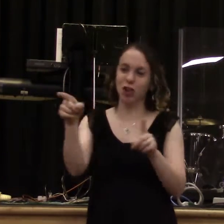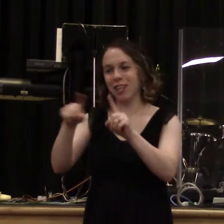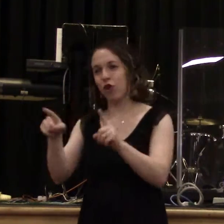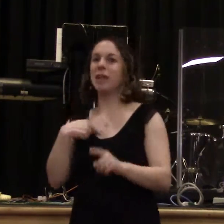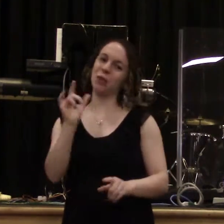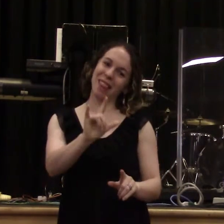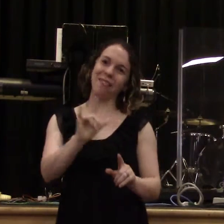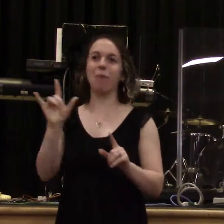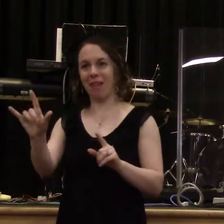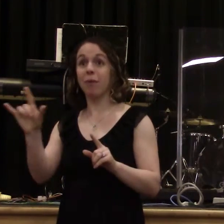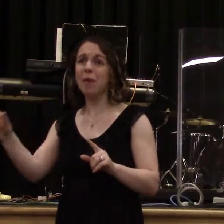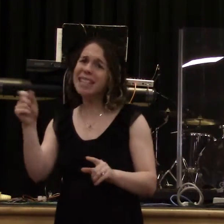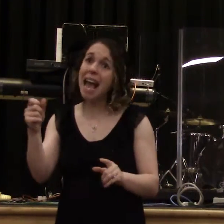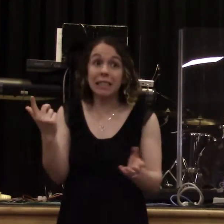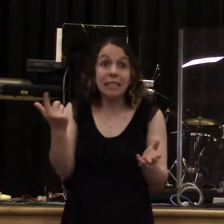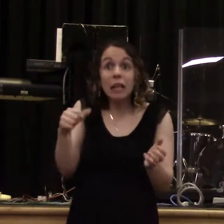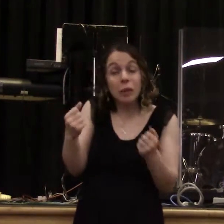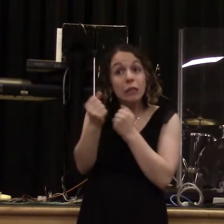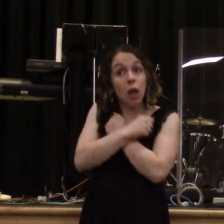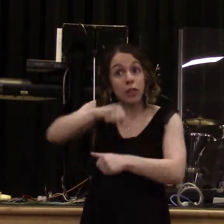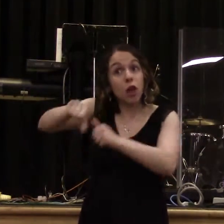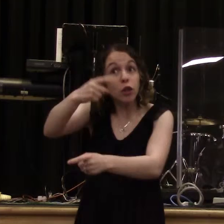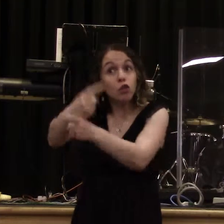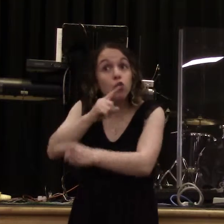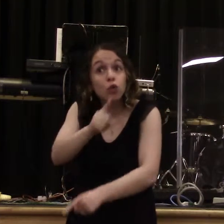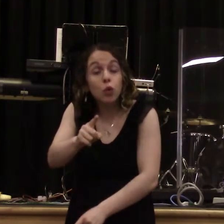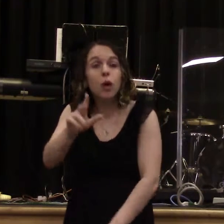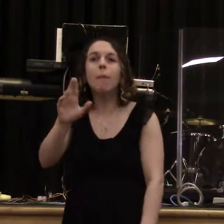you know. And there's some parts of it that's great, except when it comes to sin.